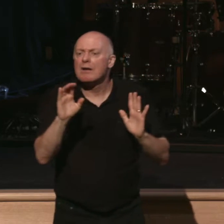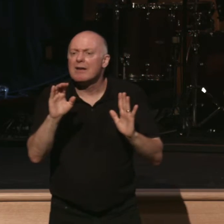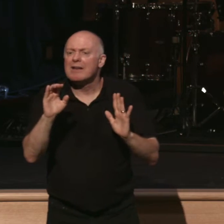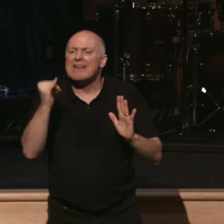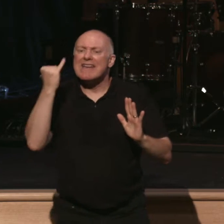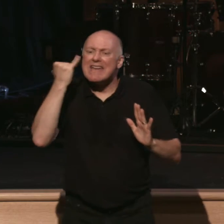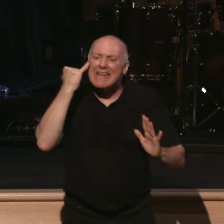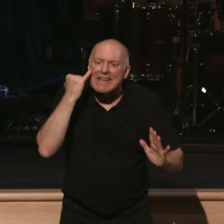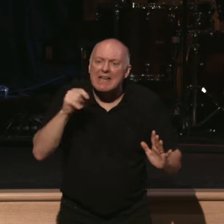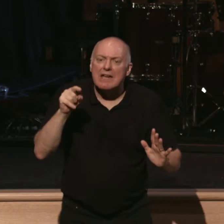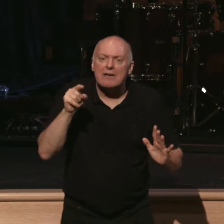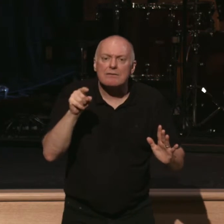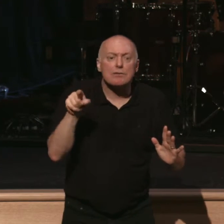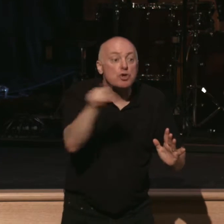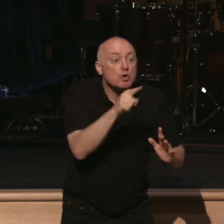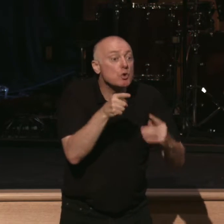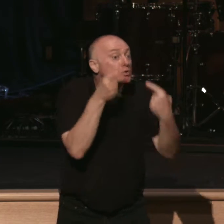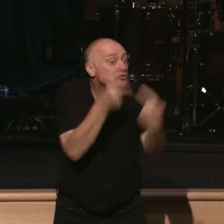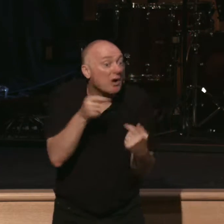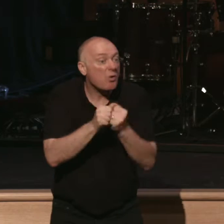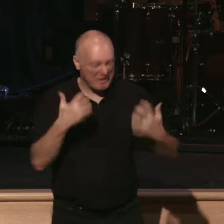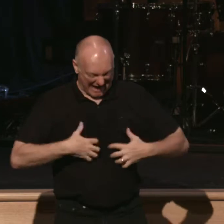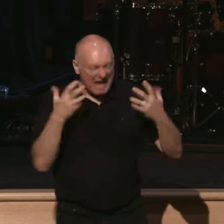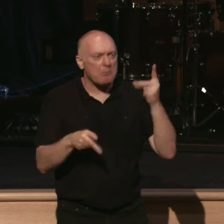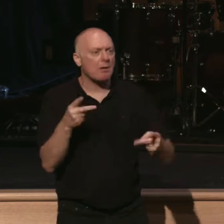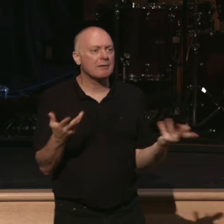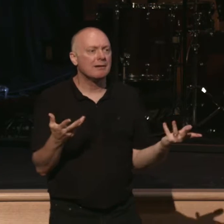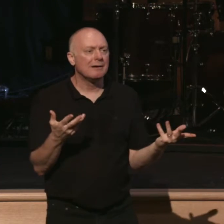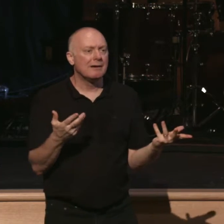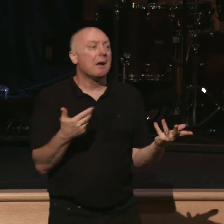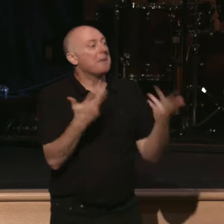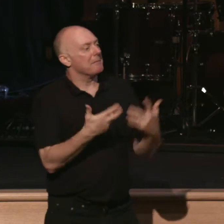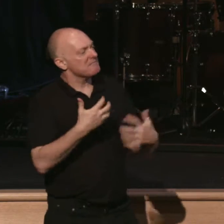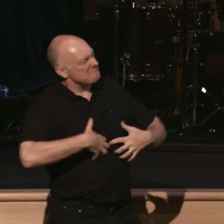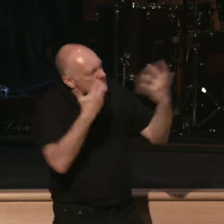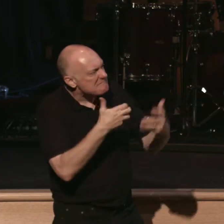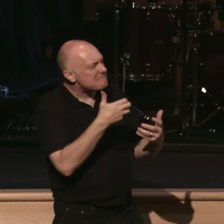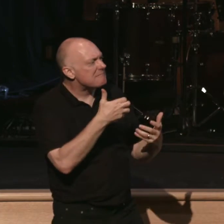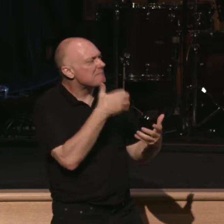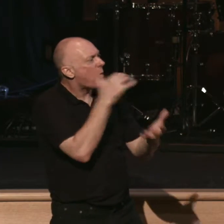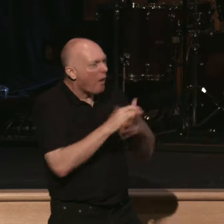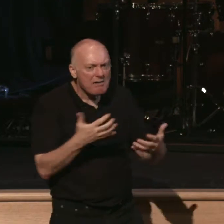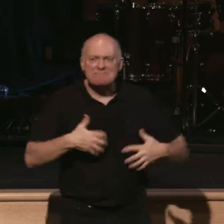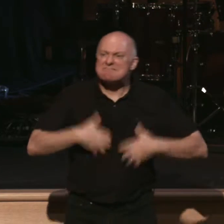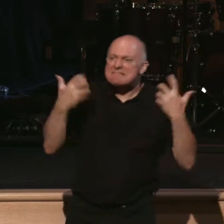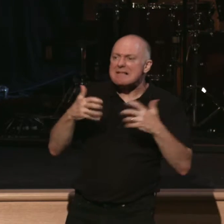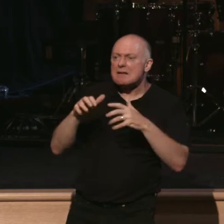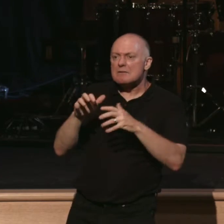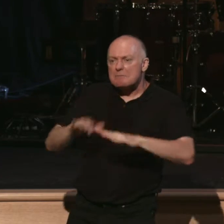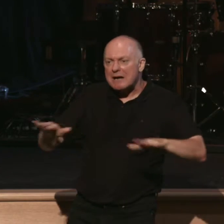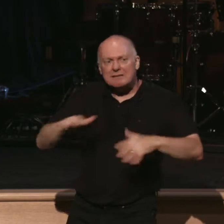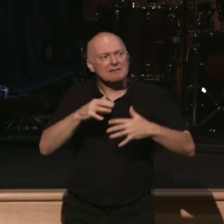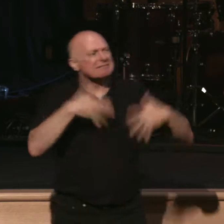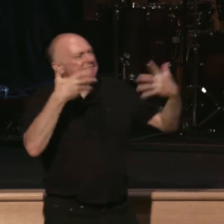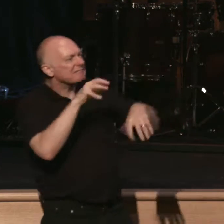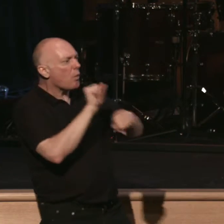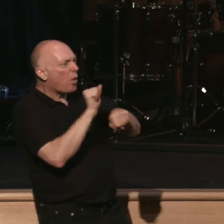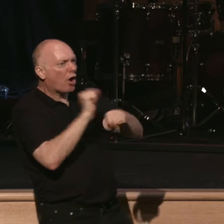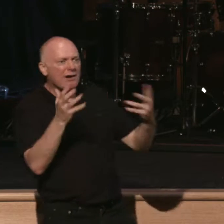are struggling with an anger problem. You know. I get angry at my spouse. I get angry at my kids. I get angry at work. I get angry when things aren't going my way.